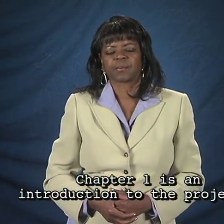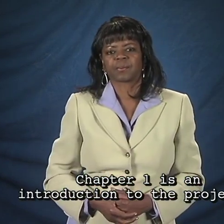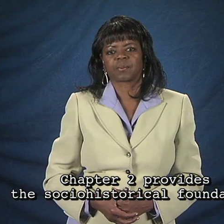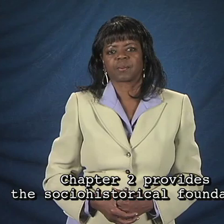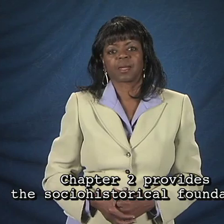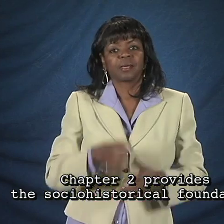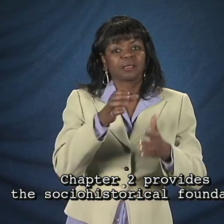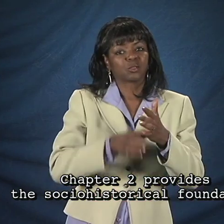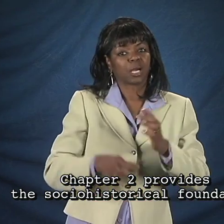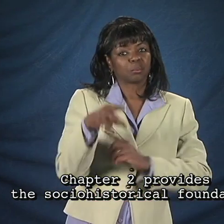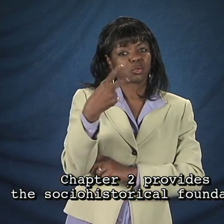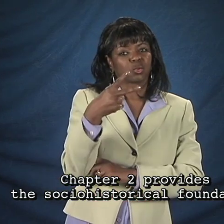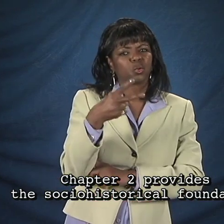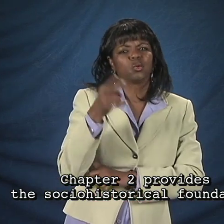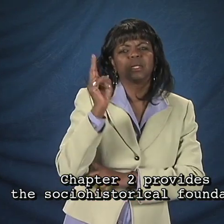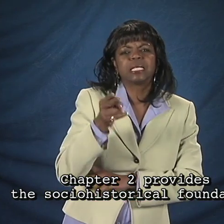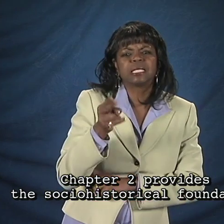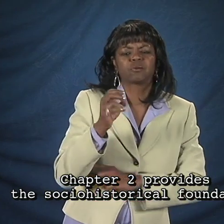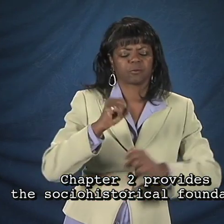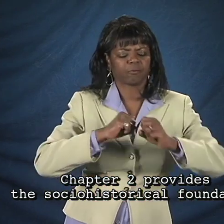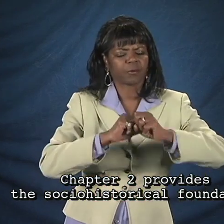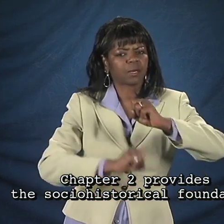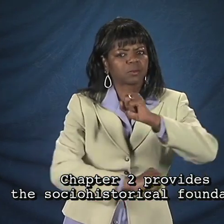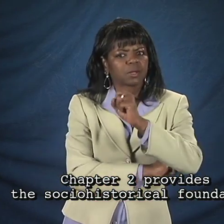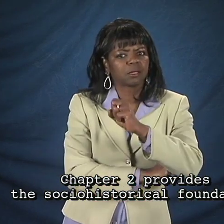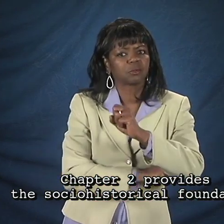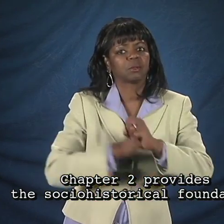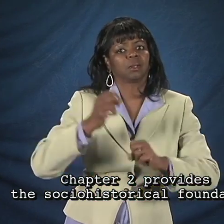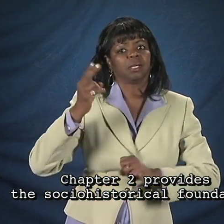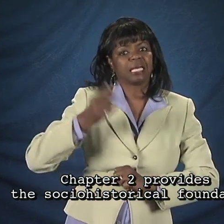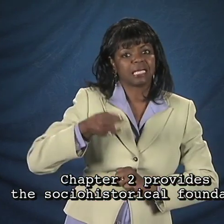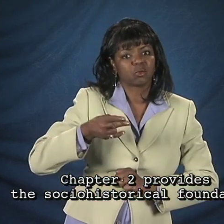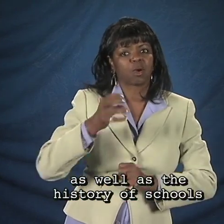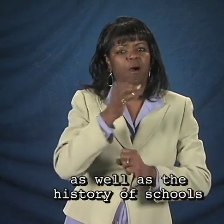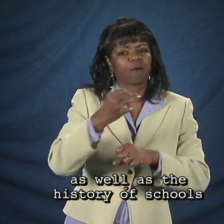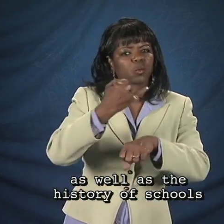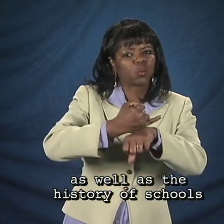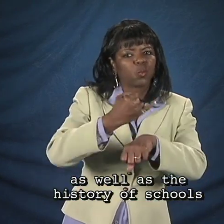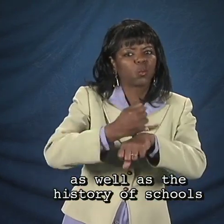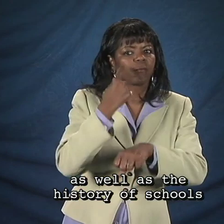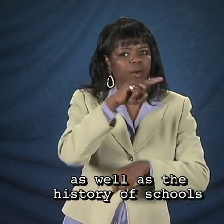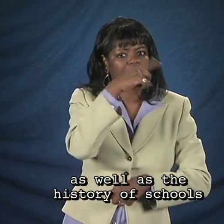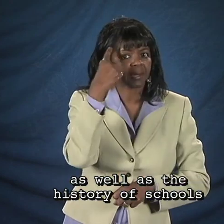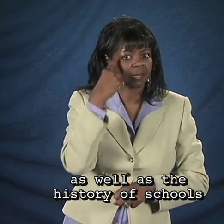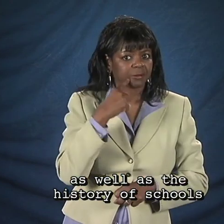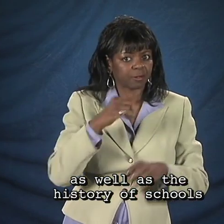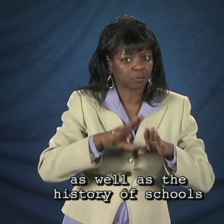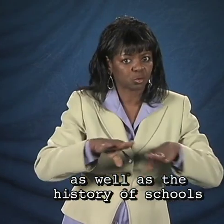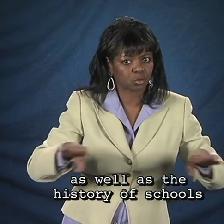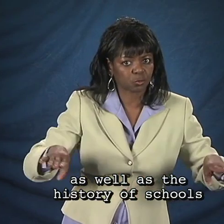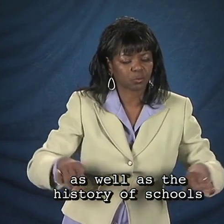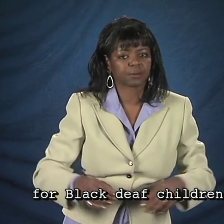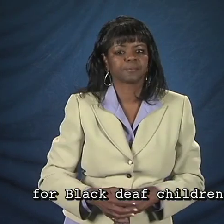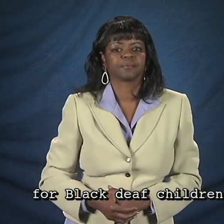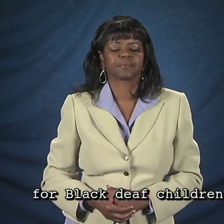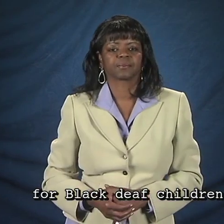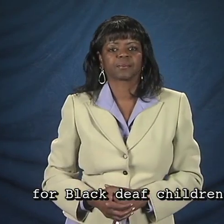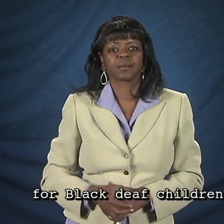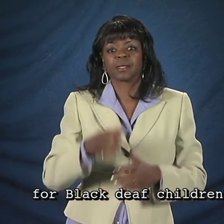Chapter 2 provides the socio-historical foundation as well as the history of schools for Black Deaf children.